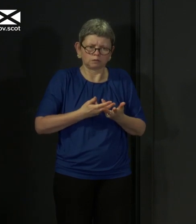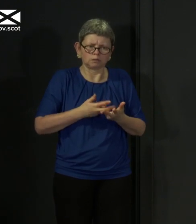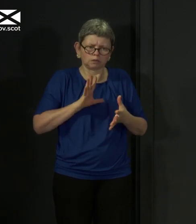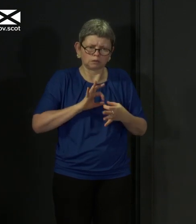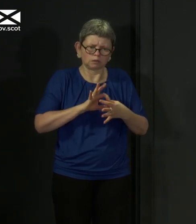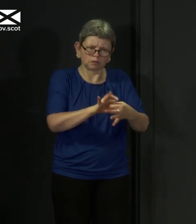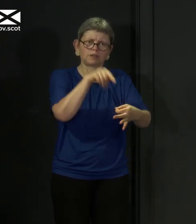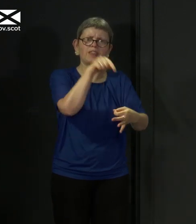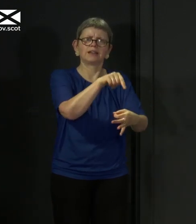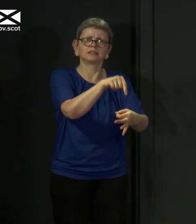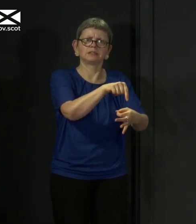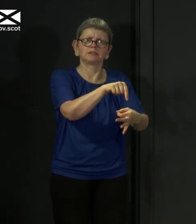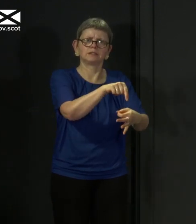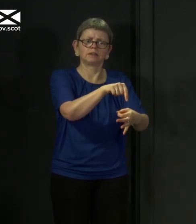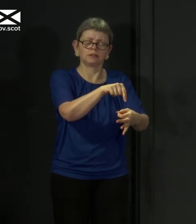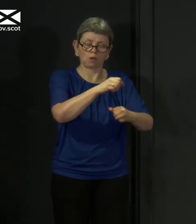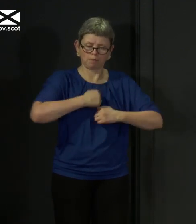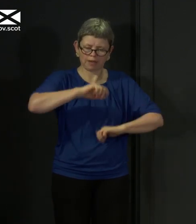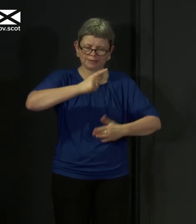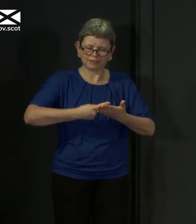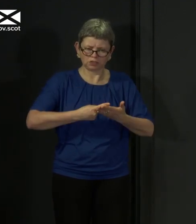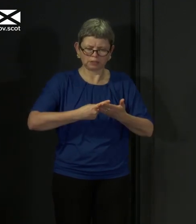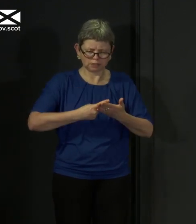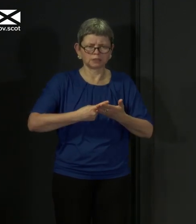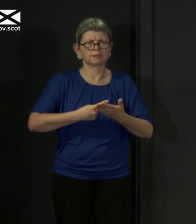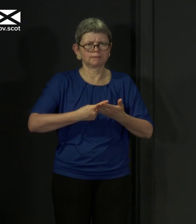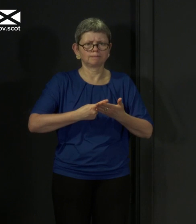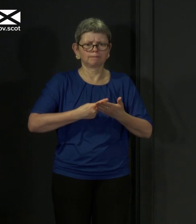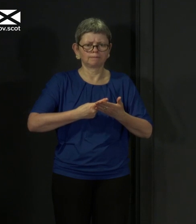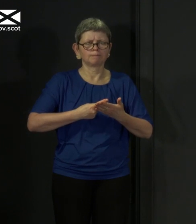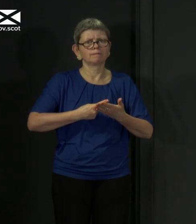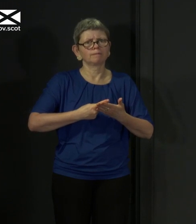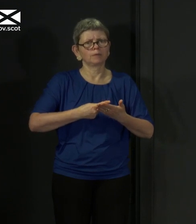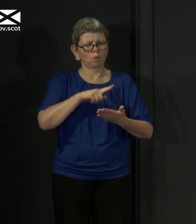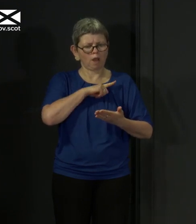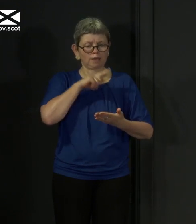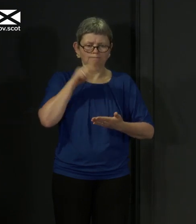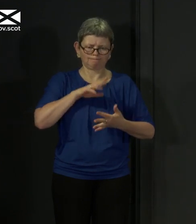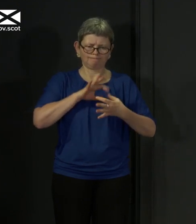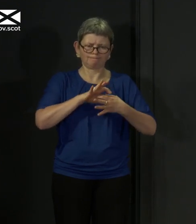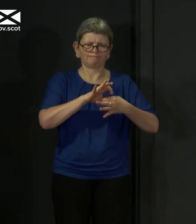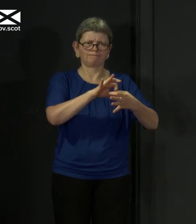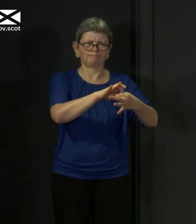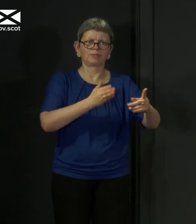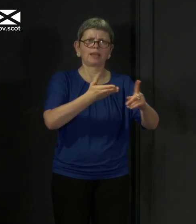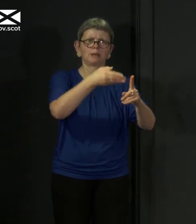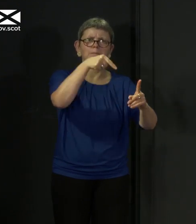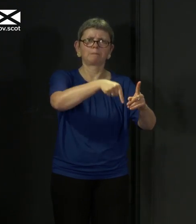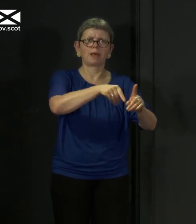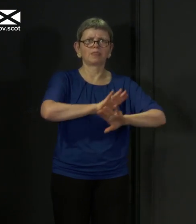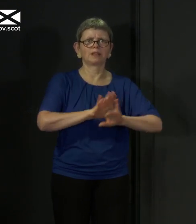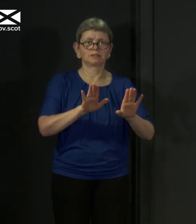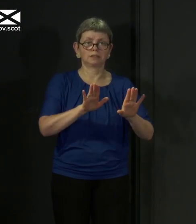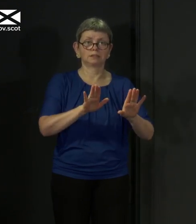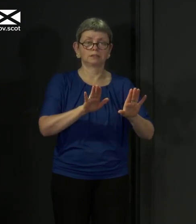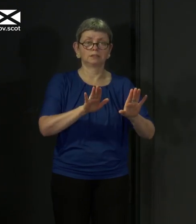will make decisions at every stage of this process. And as I make those decisions, and as we consider those decisions, as I said last week, we will set